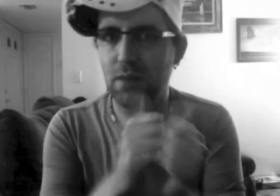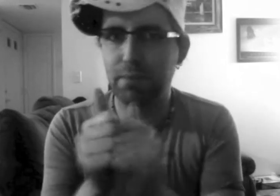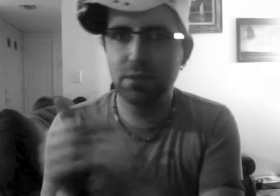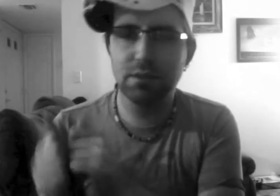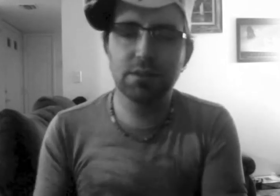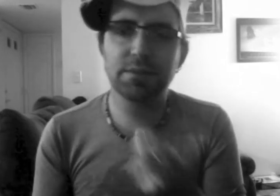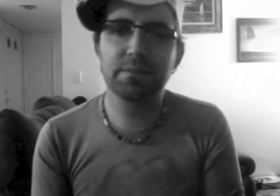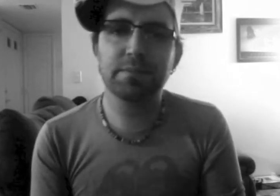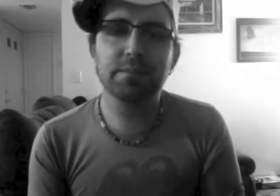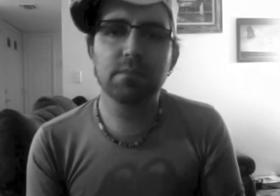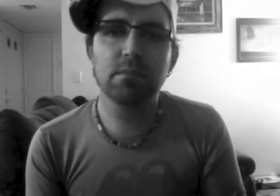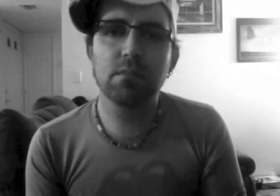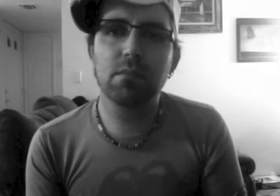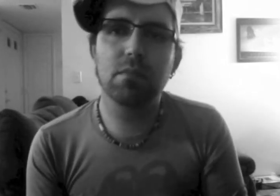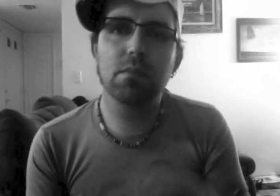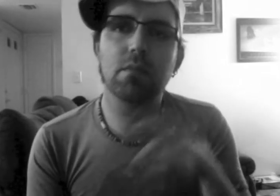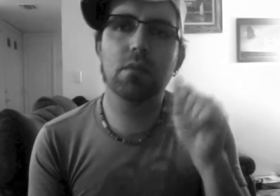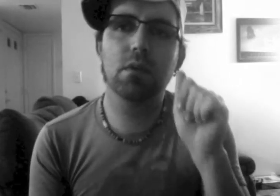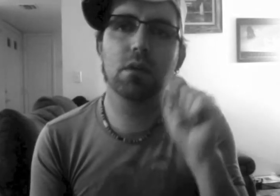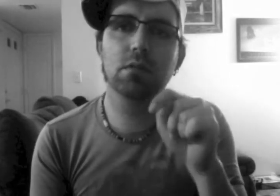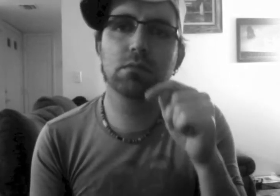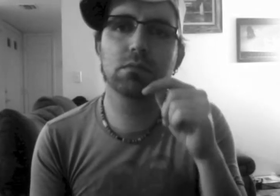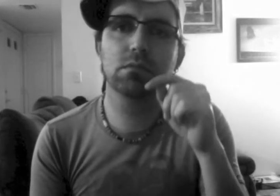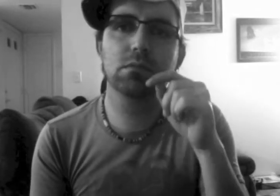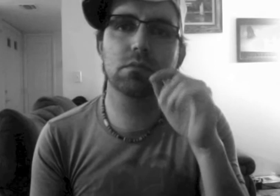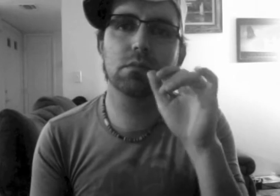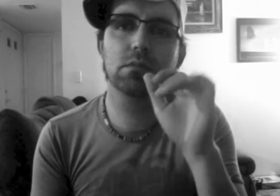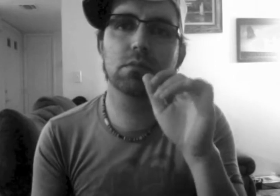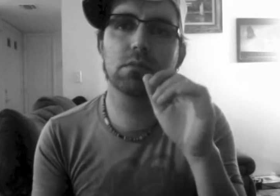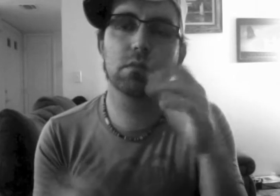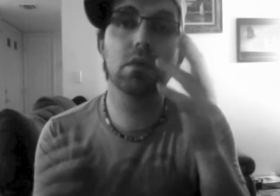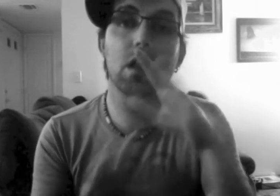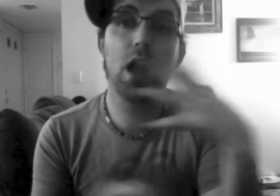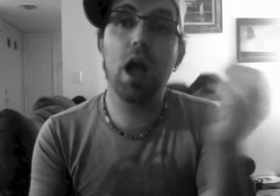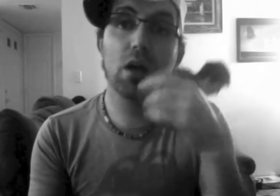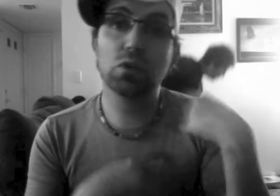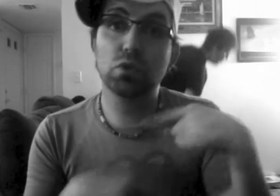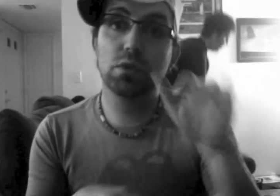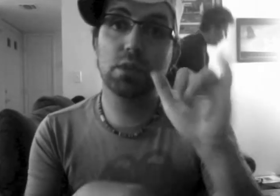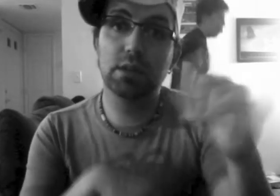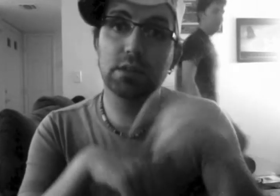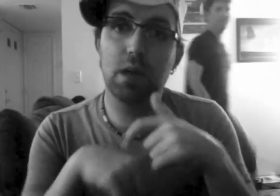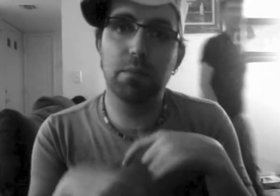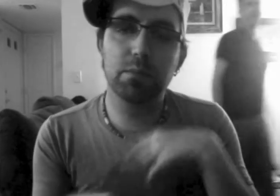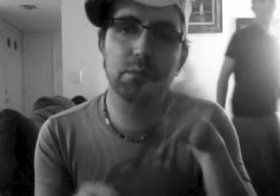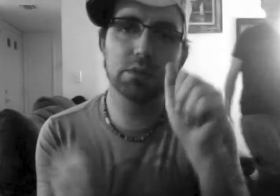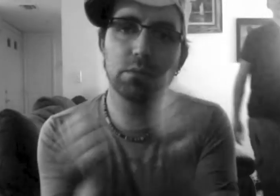two is undeniable. Look, don't. Open. Time.